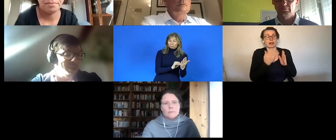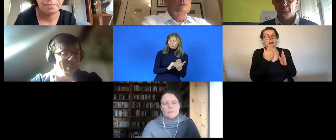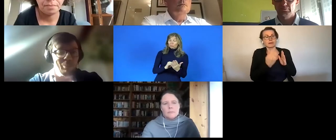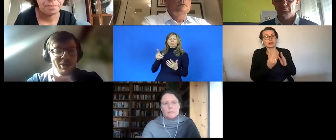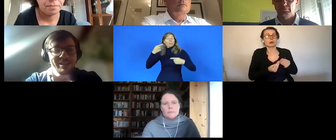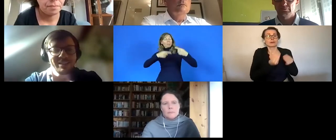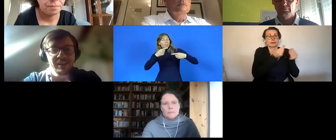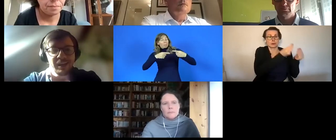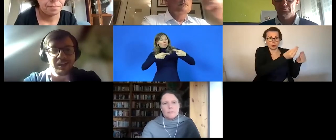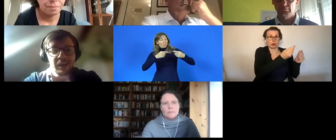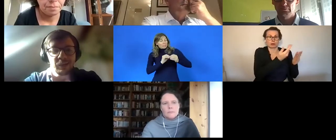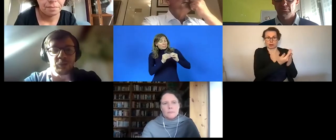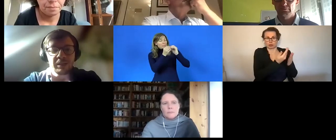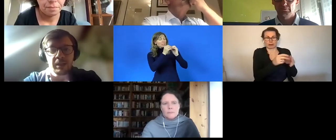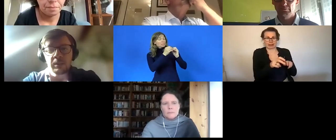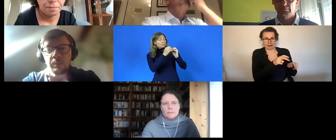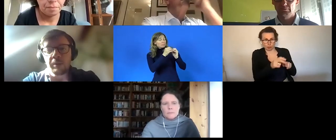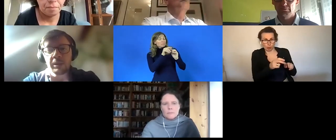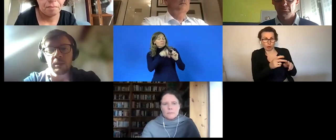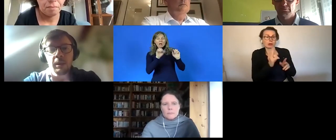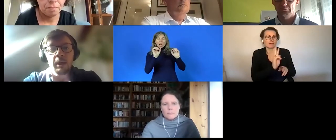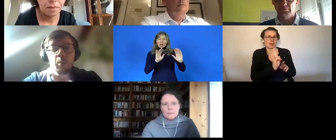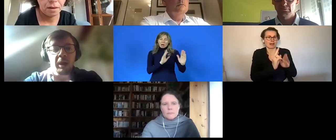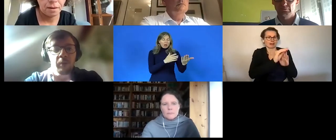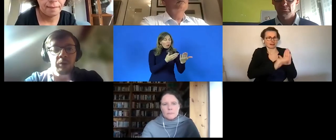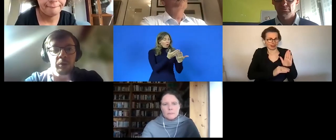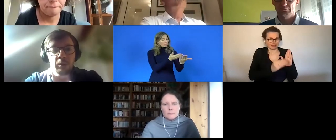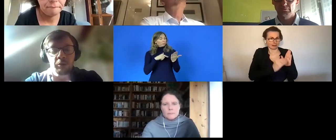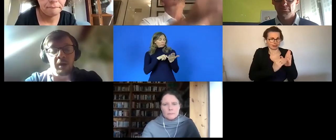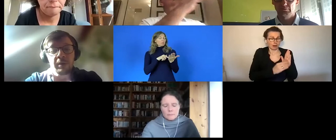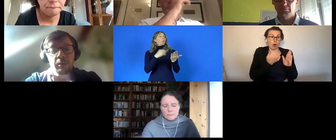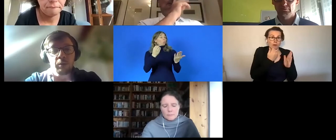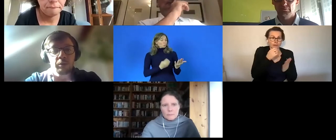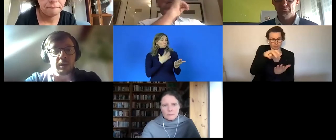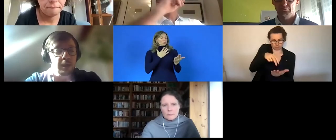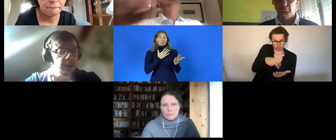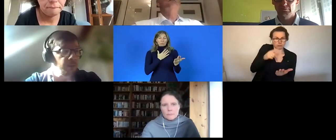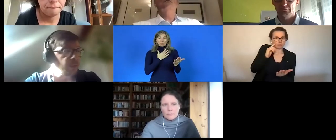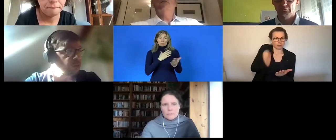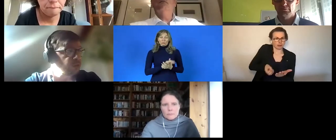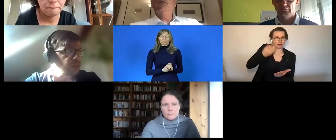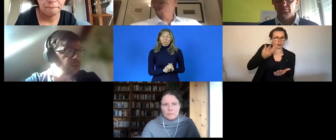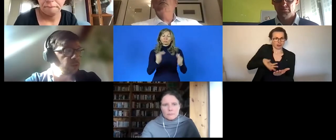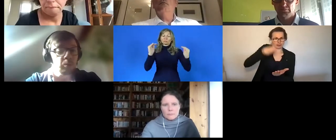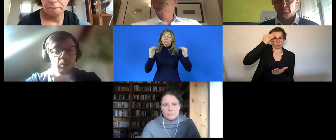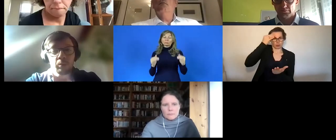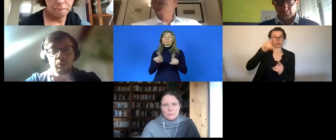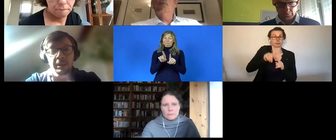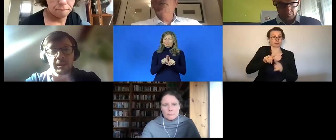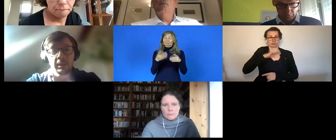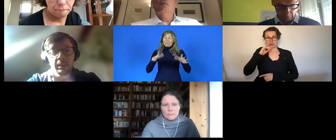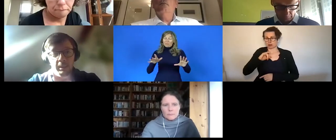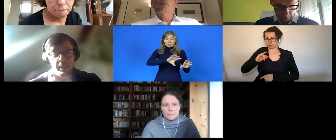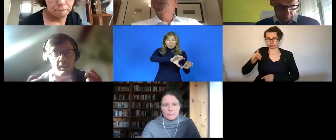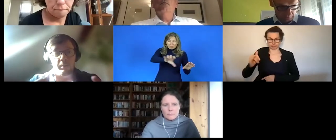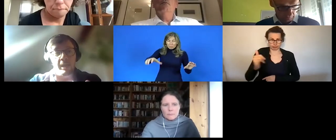embrace and and and use as inspiration we have also traveled across uh member states to really